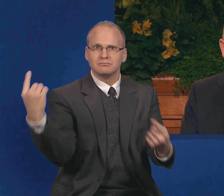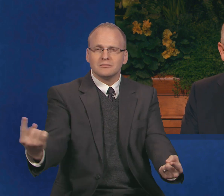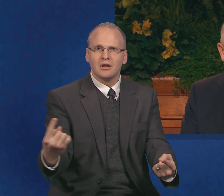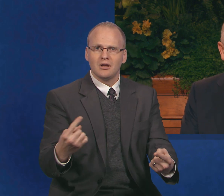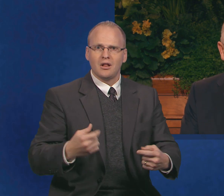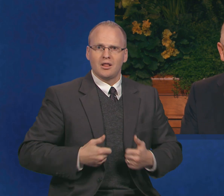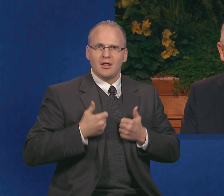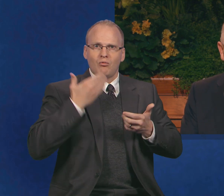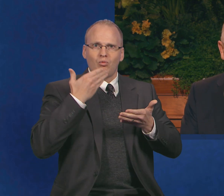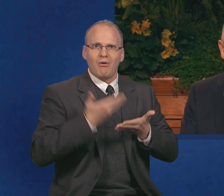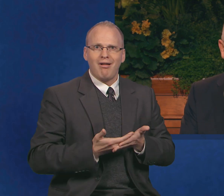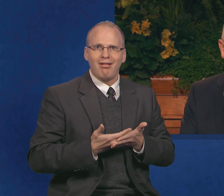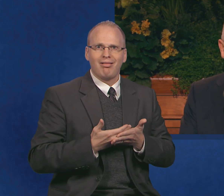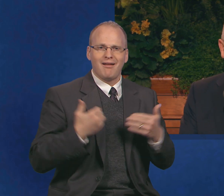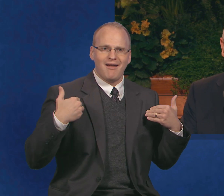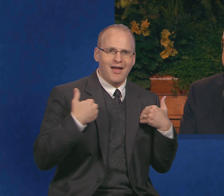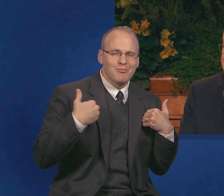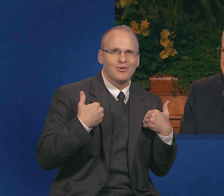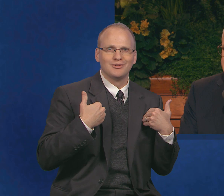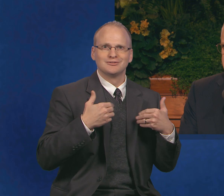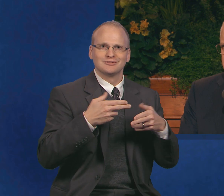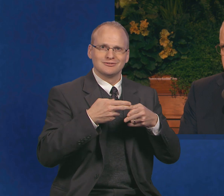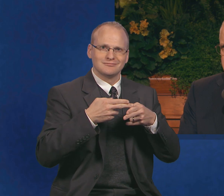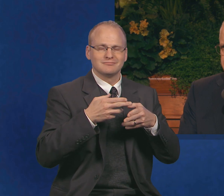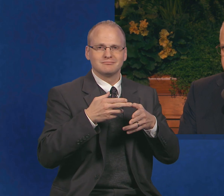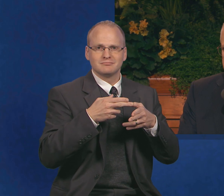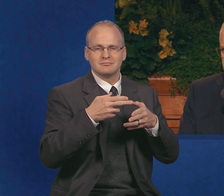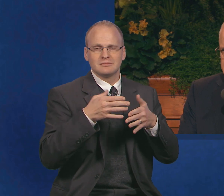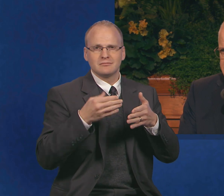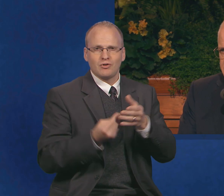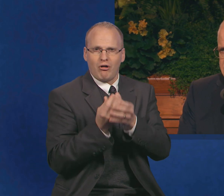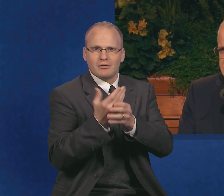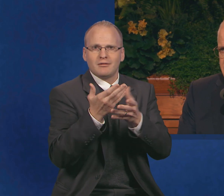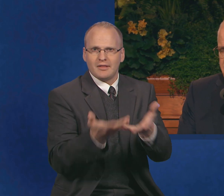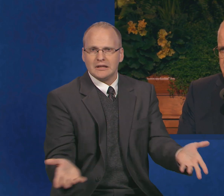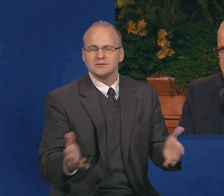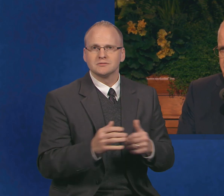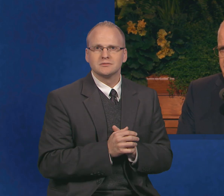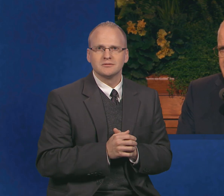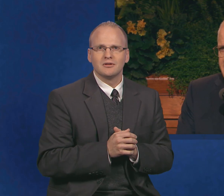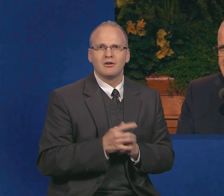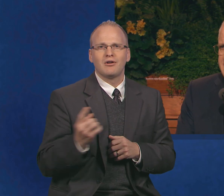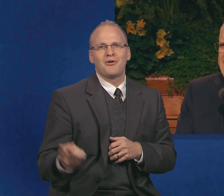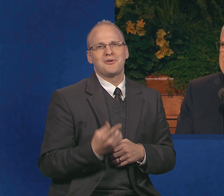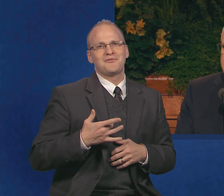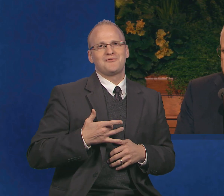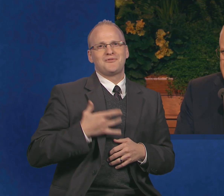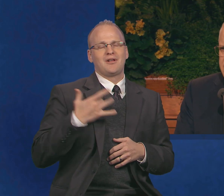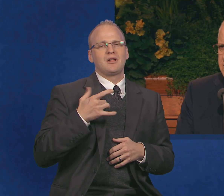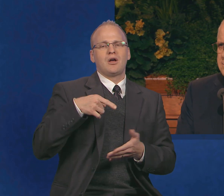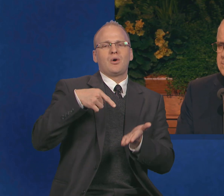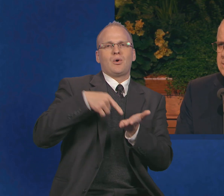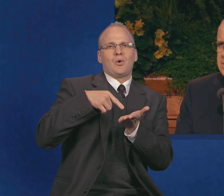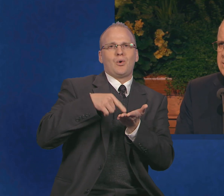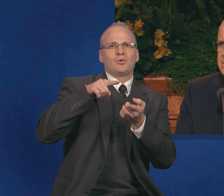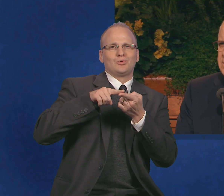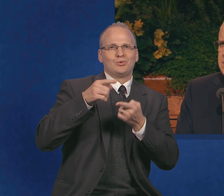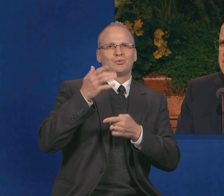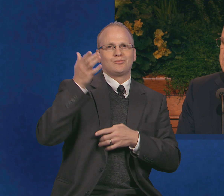obviously felt indebted to the Lord for their blessings. That's a reminder of the